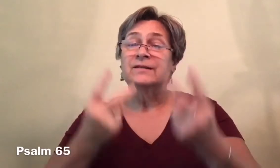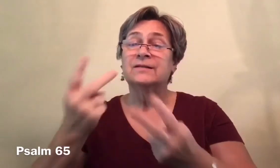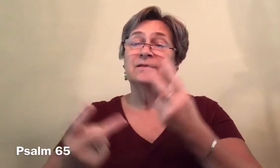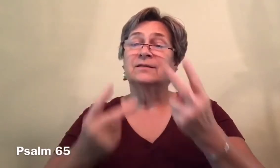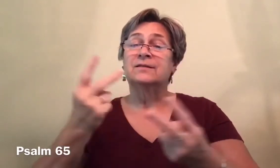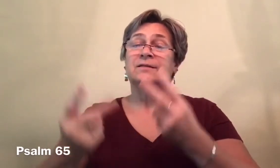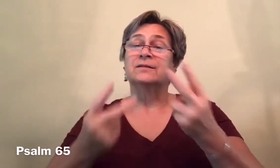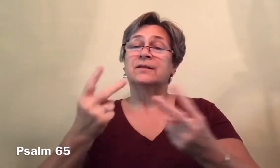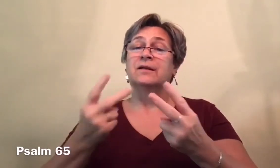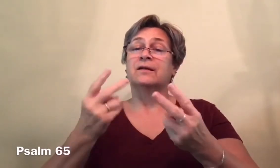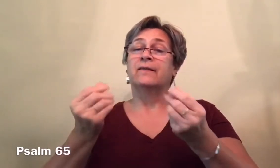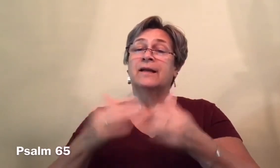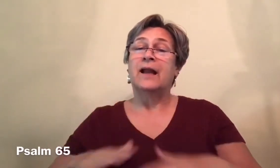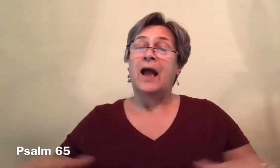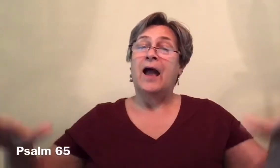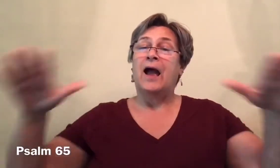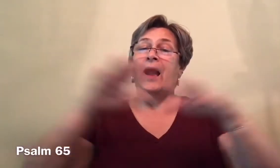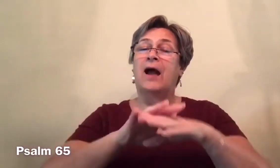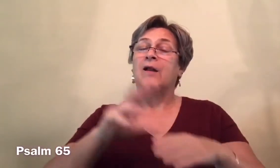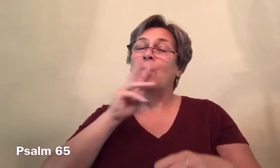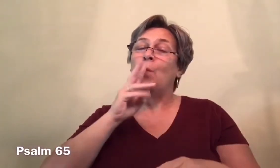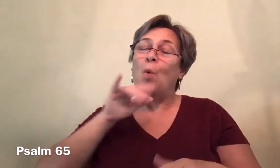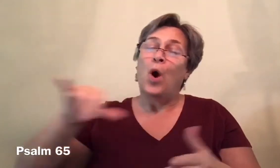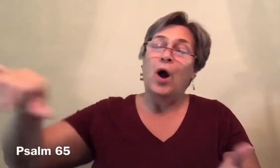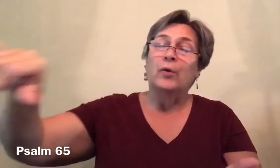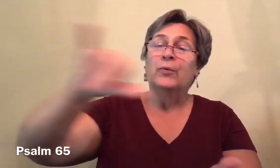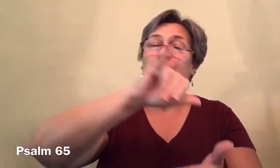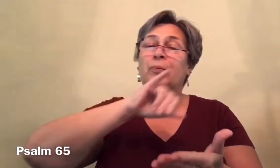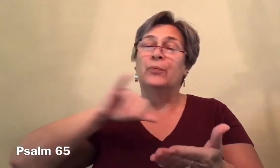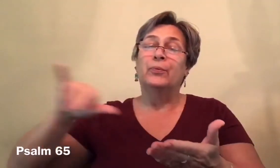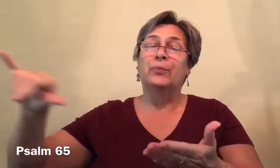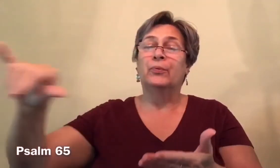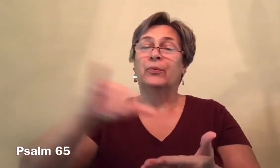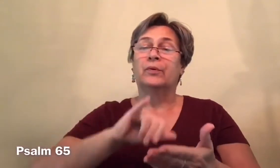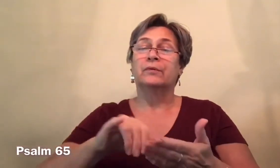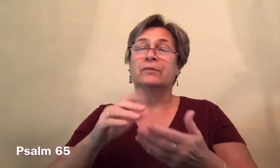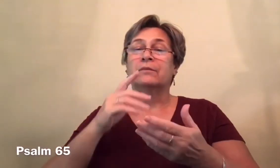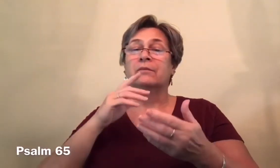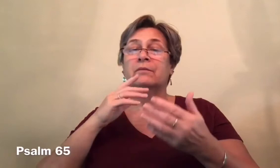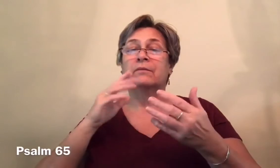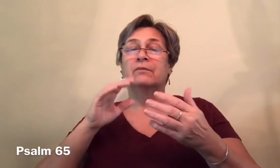You have visited the land and watered it.